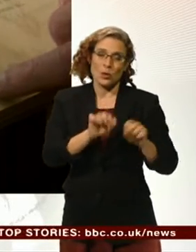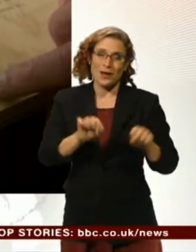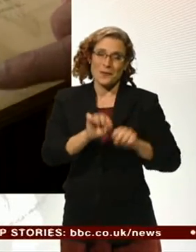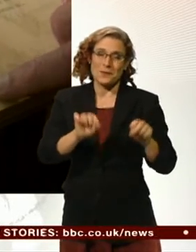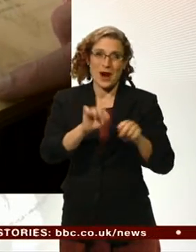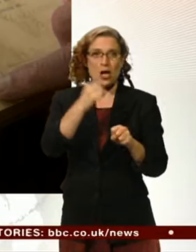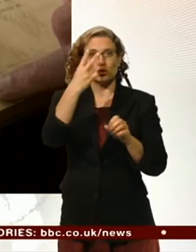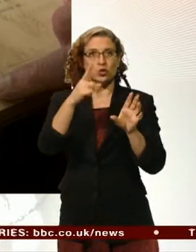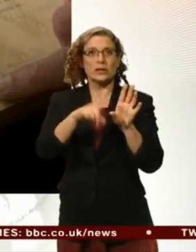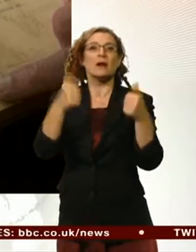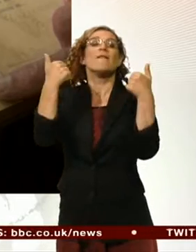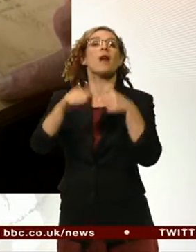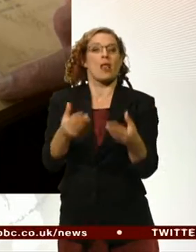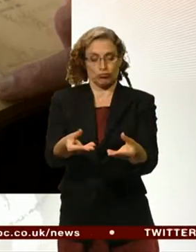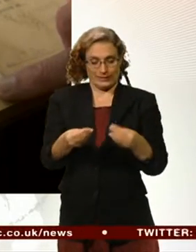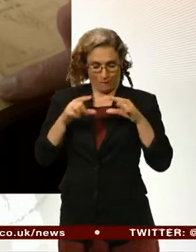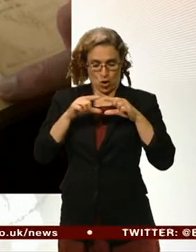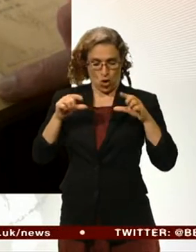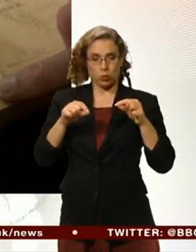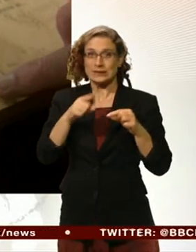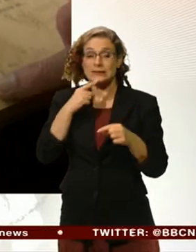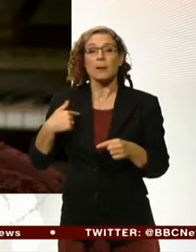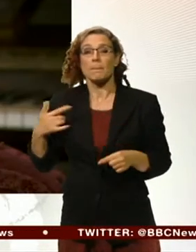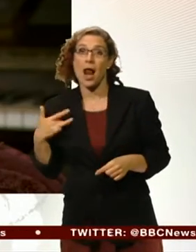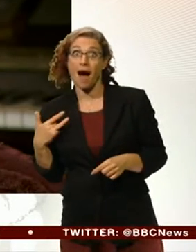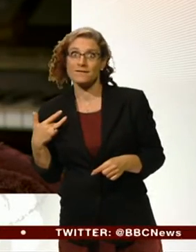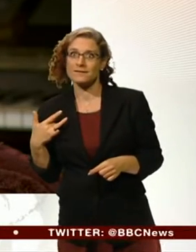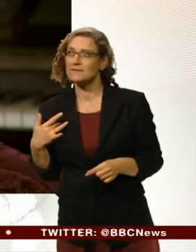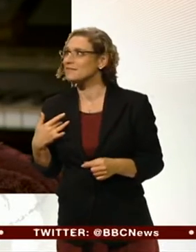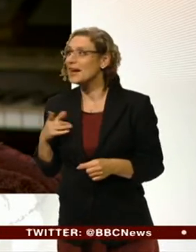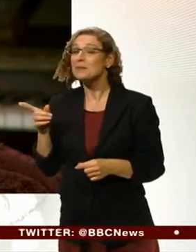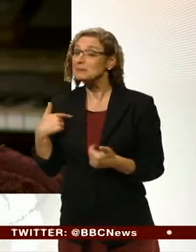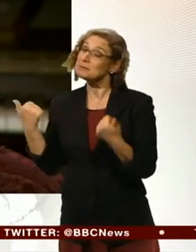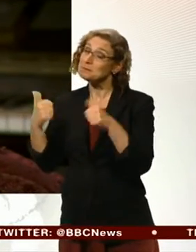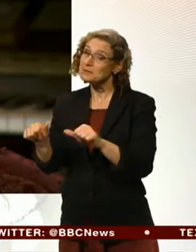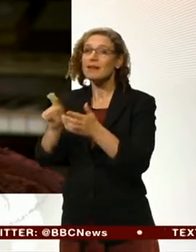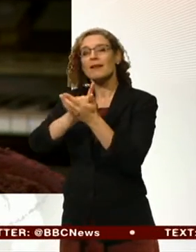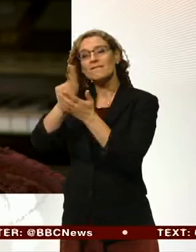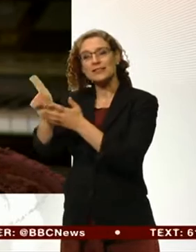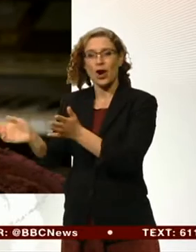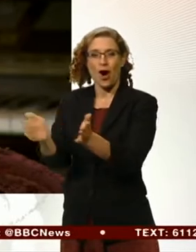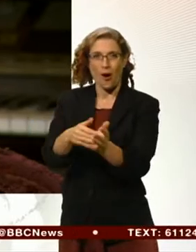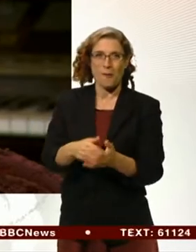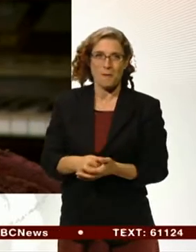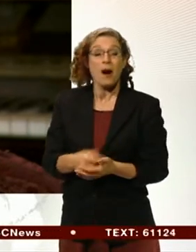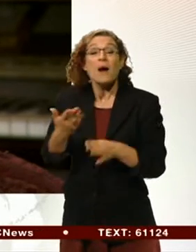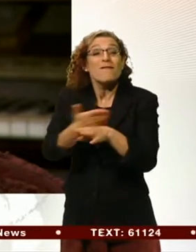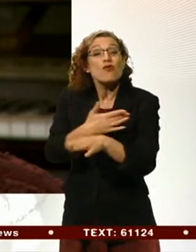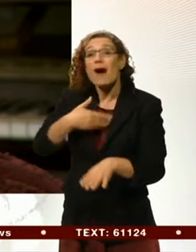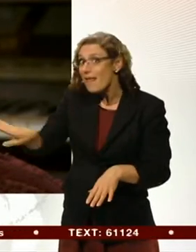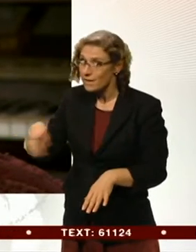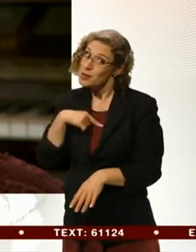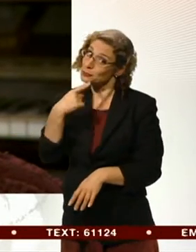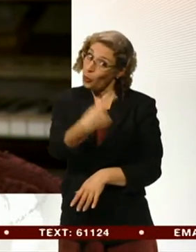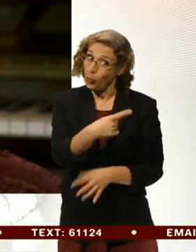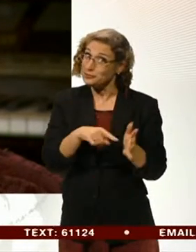get this note to her, saying he was alive. Oh, I did make it home. And I told Jean before I